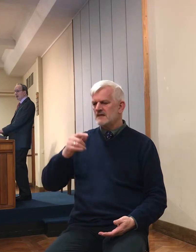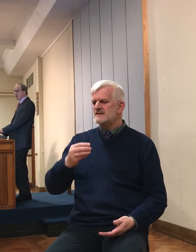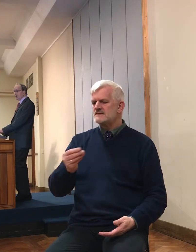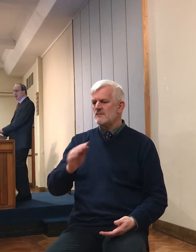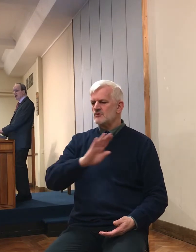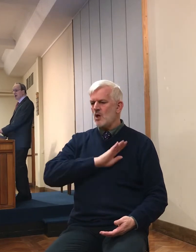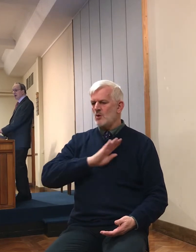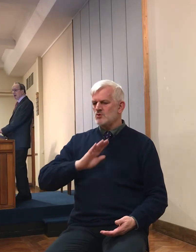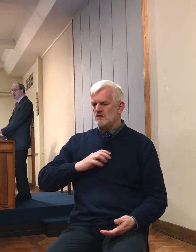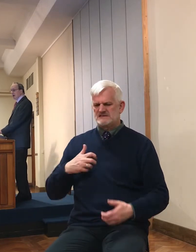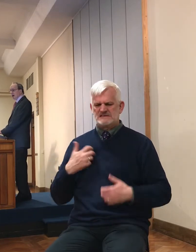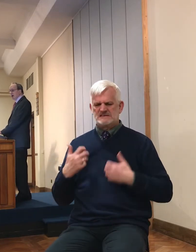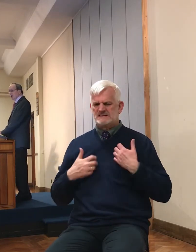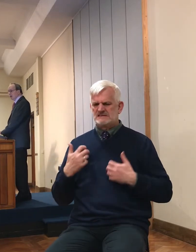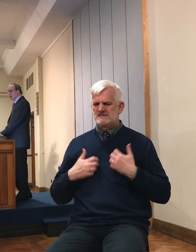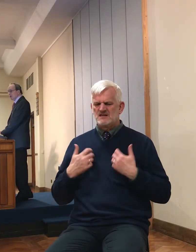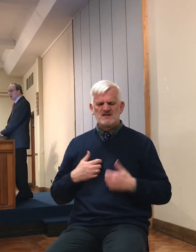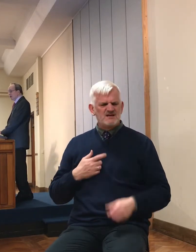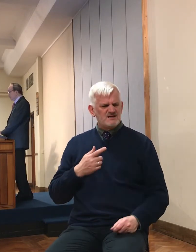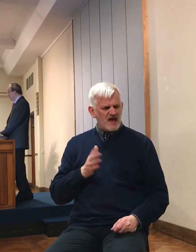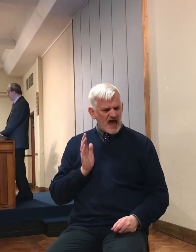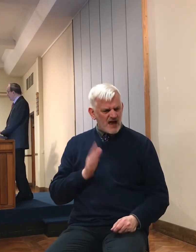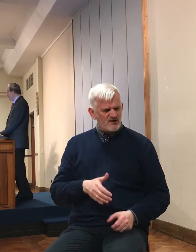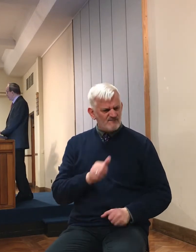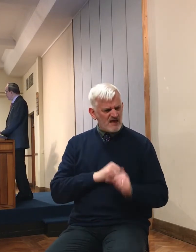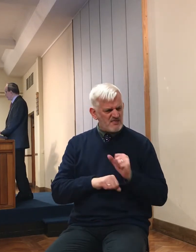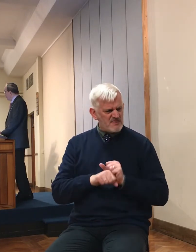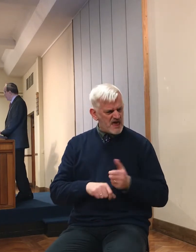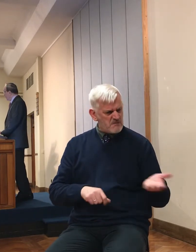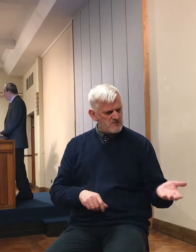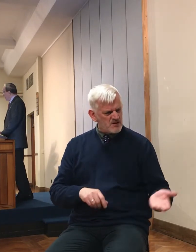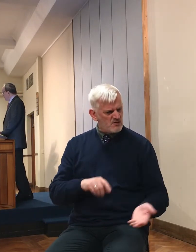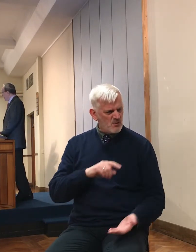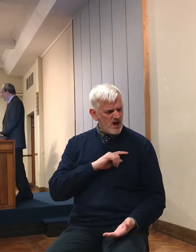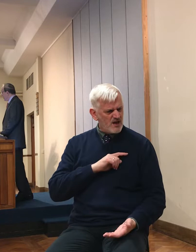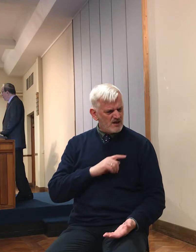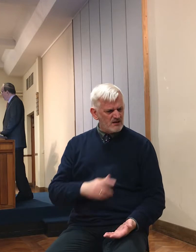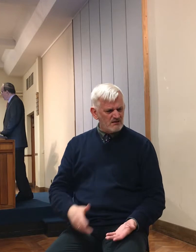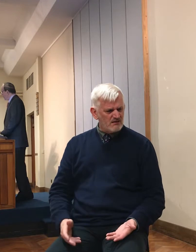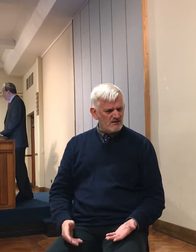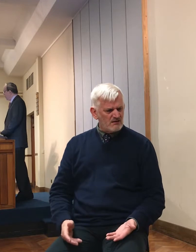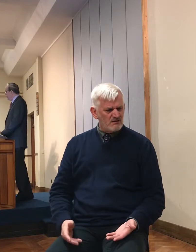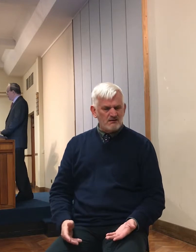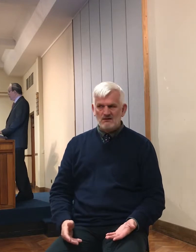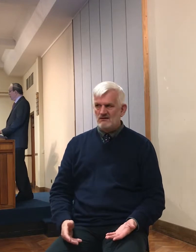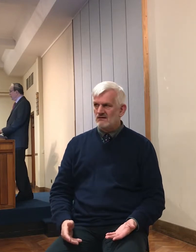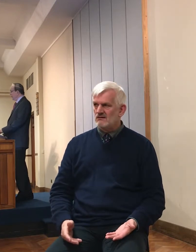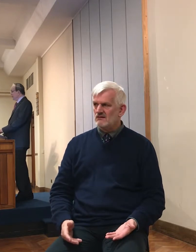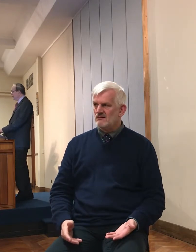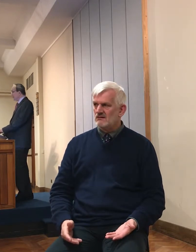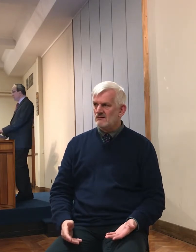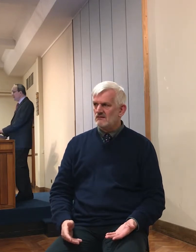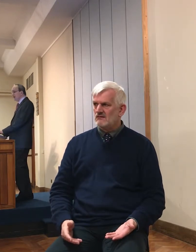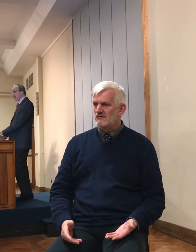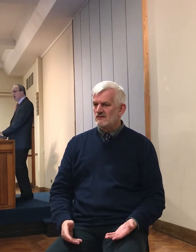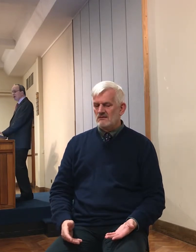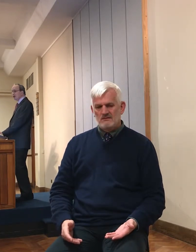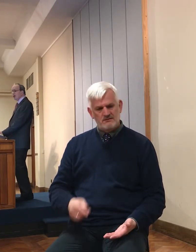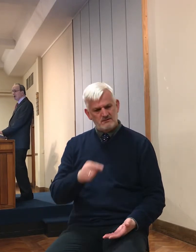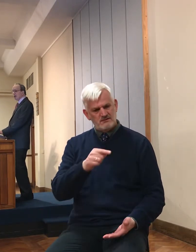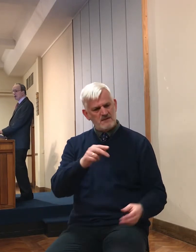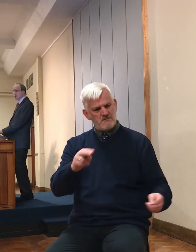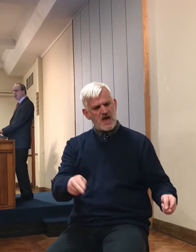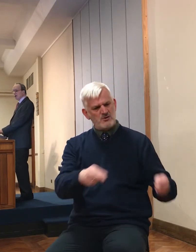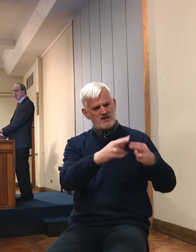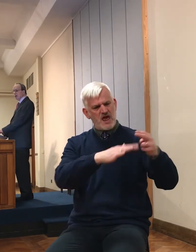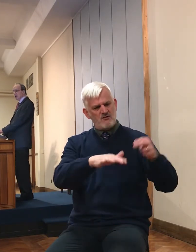Gibeonites and we've got the worst of this. For us, it's an uphill climb into mountain and hill